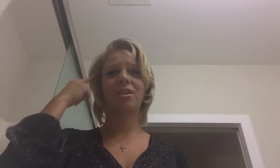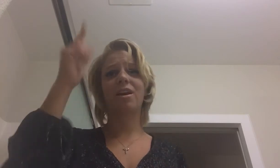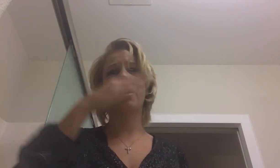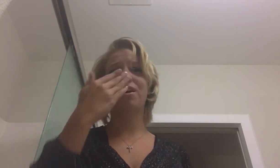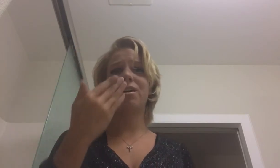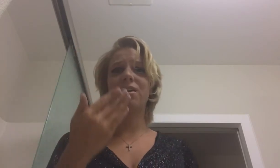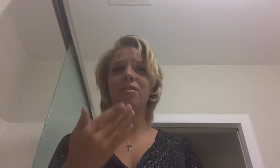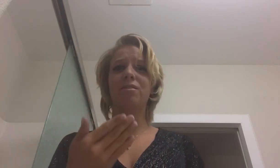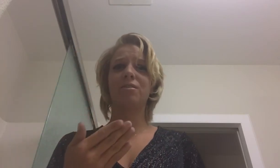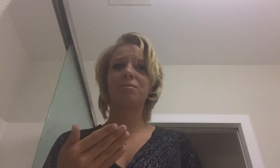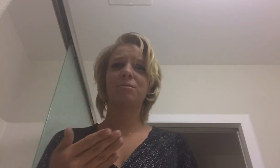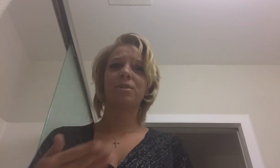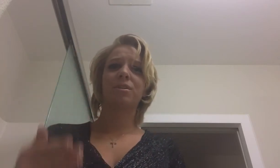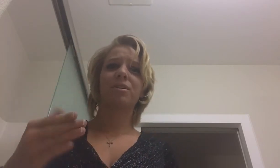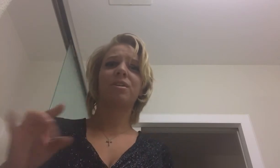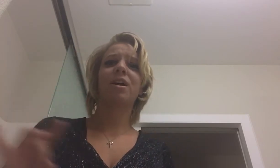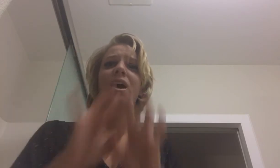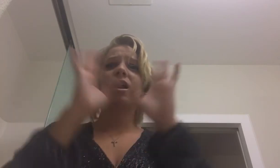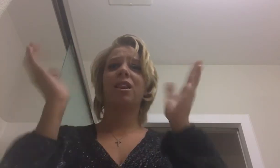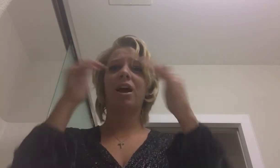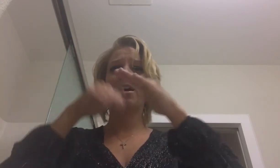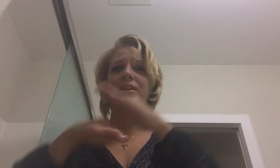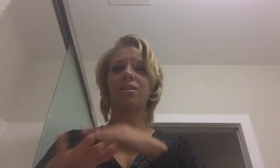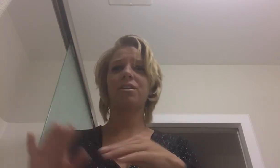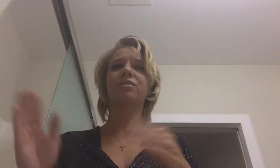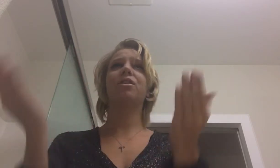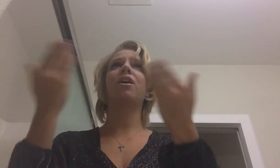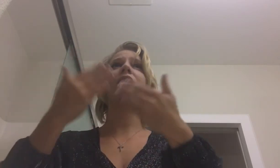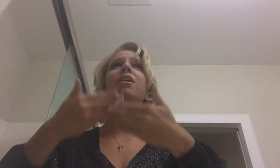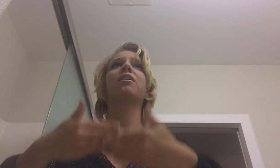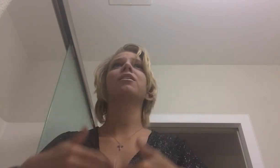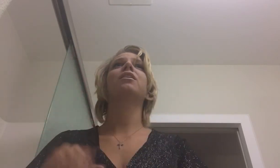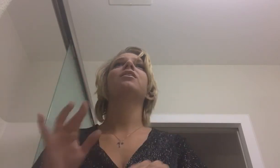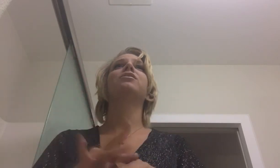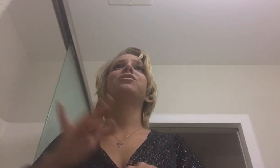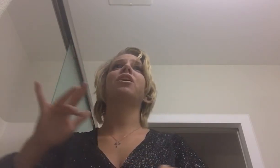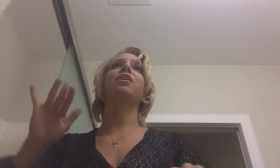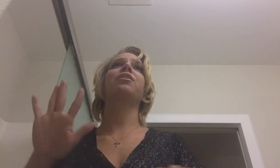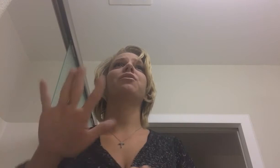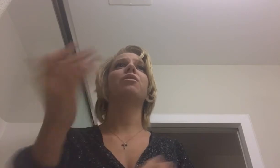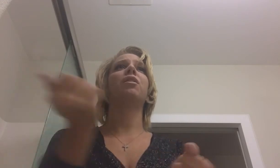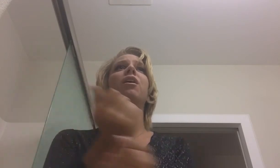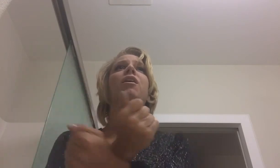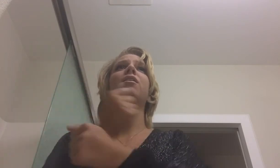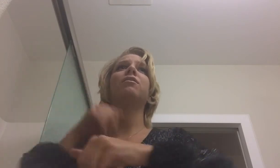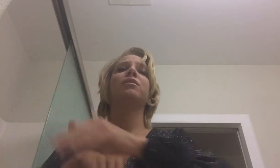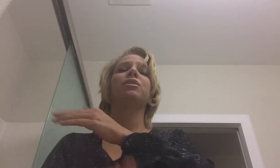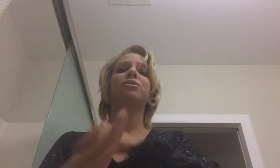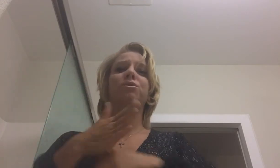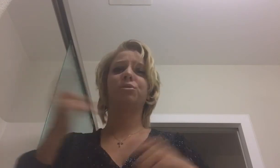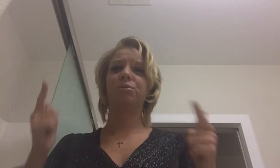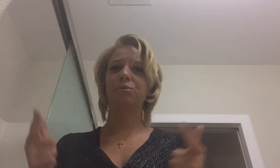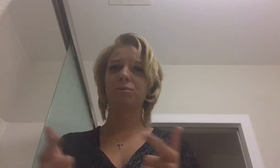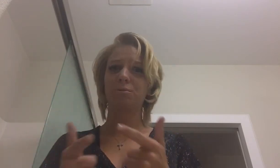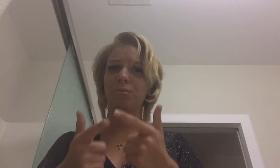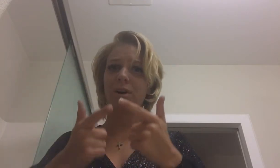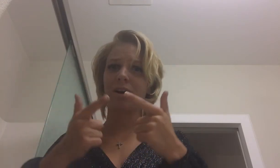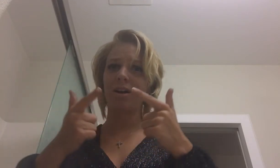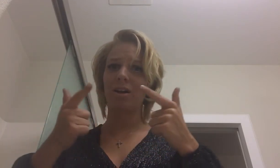carried me The light in the dark Shining your love into my